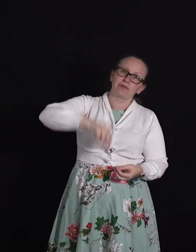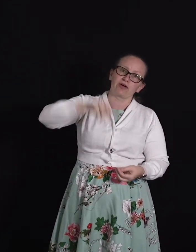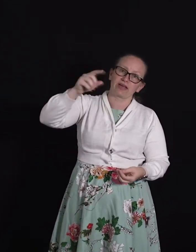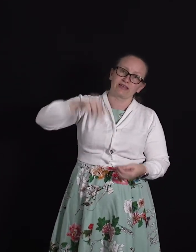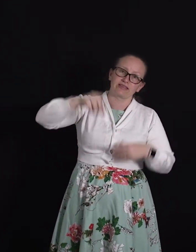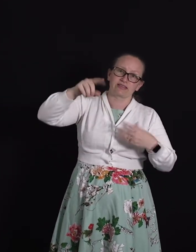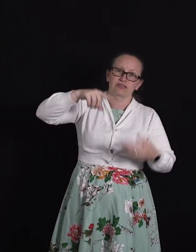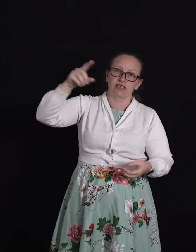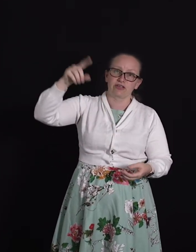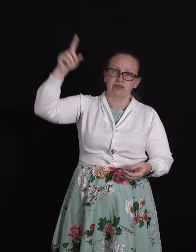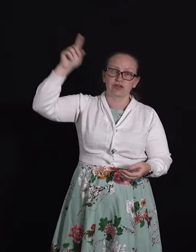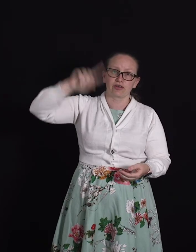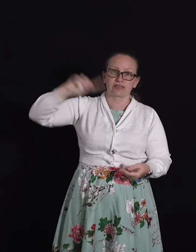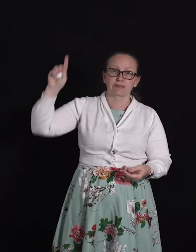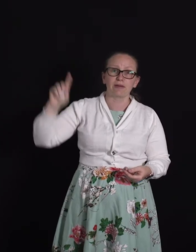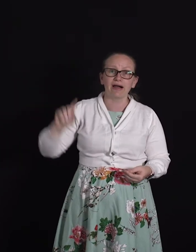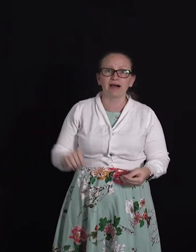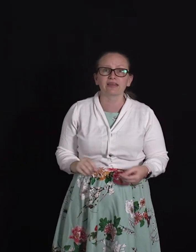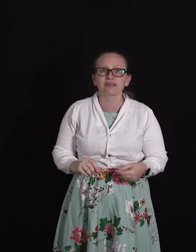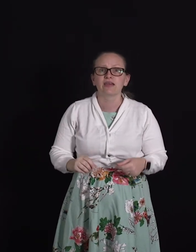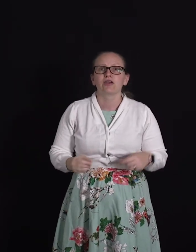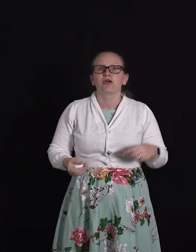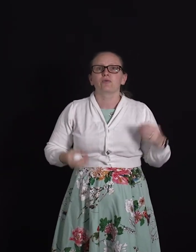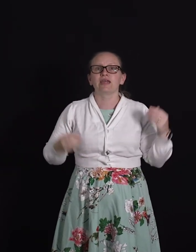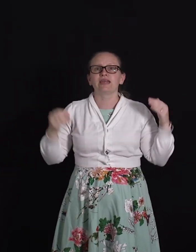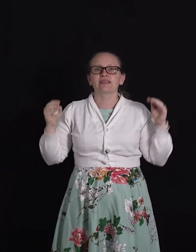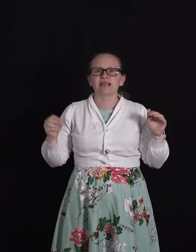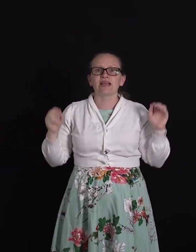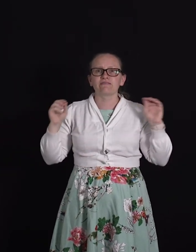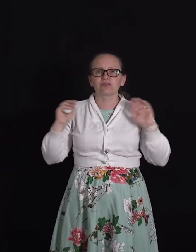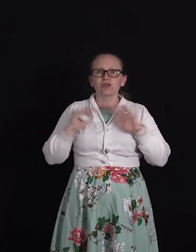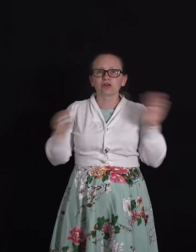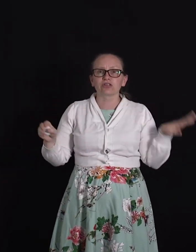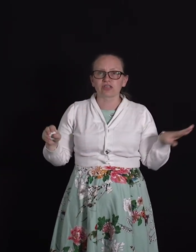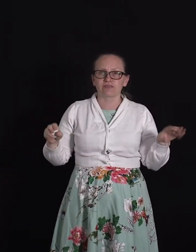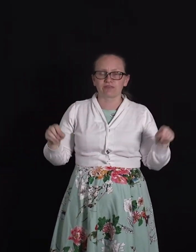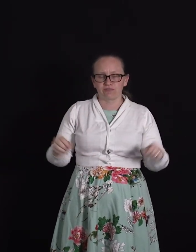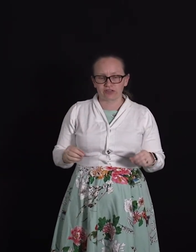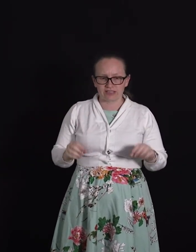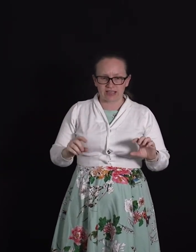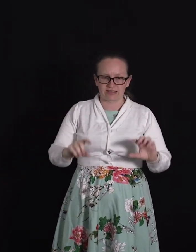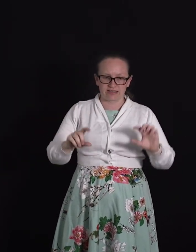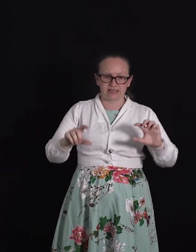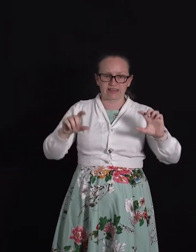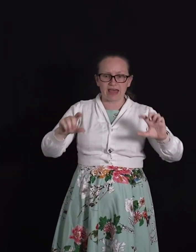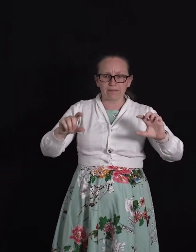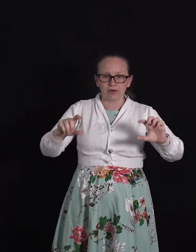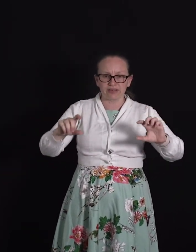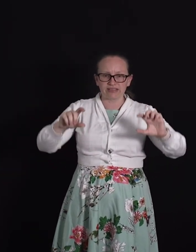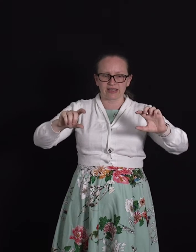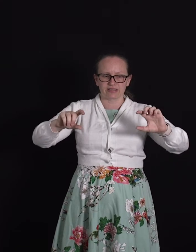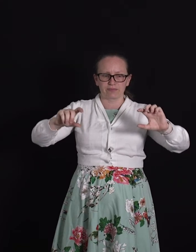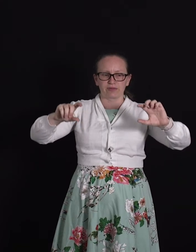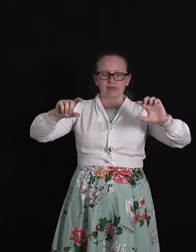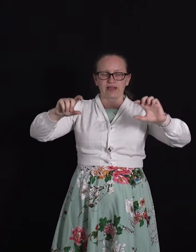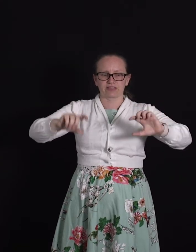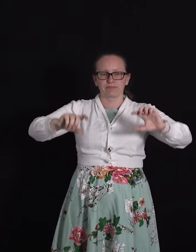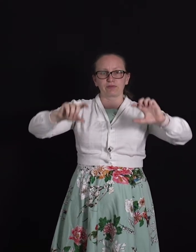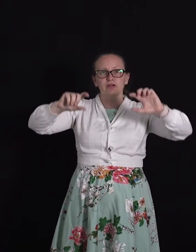block and continues on its path we then have non-conservative forces acting as at that point as the block